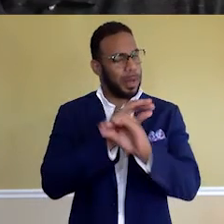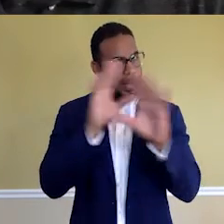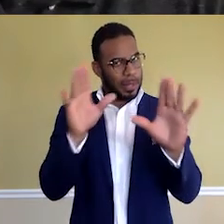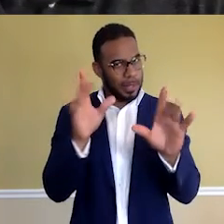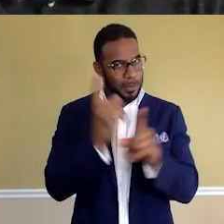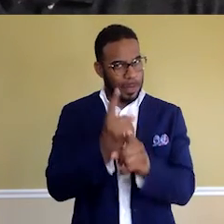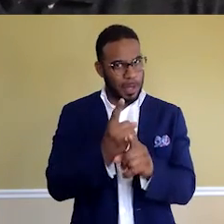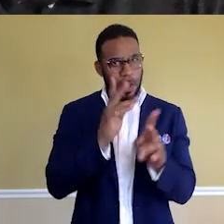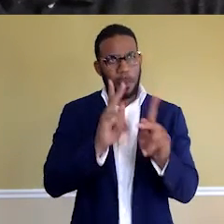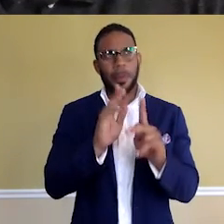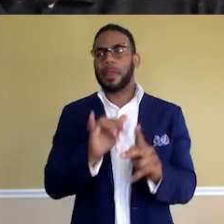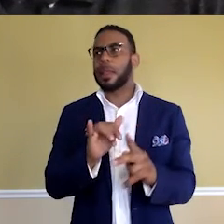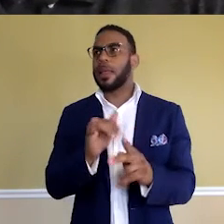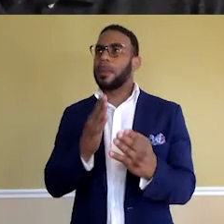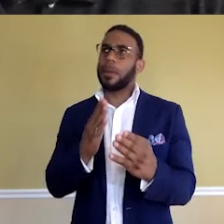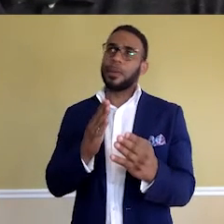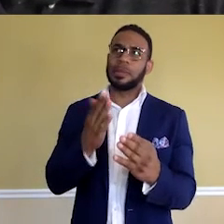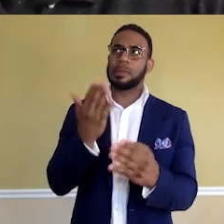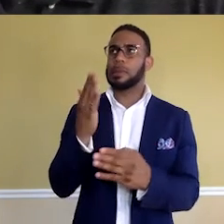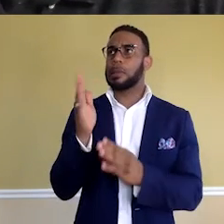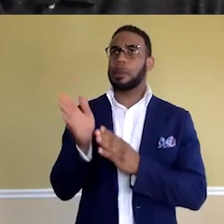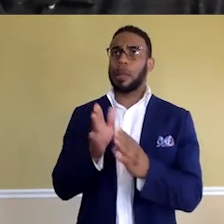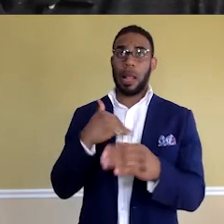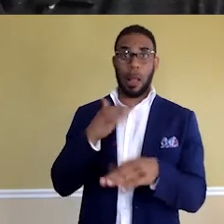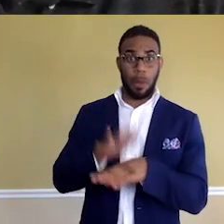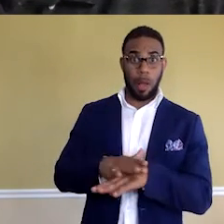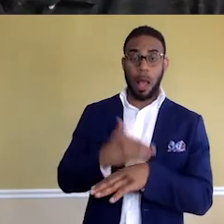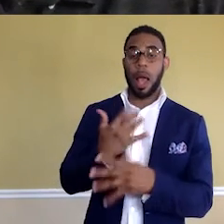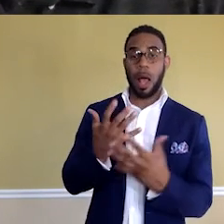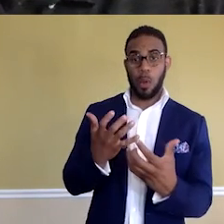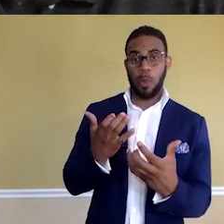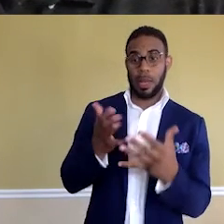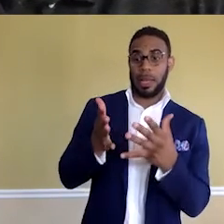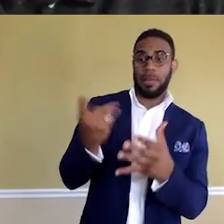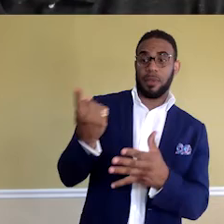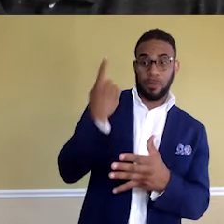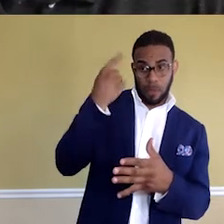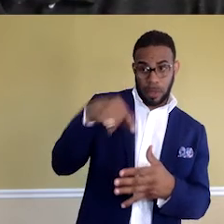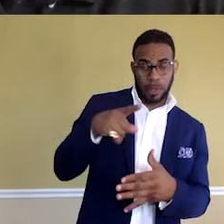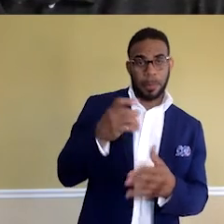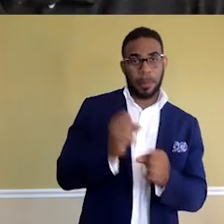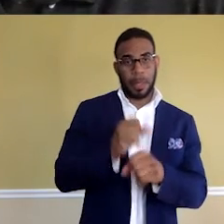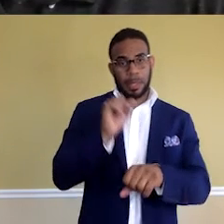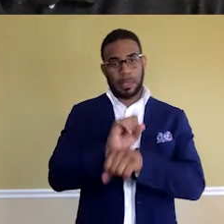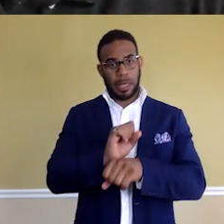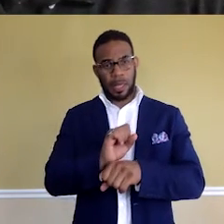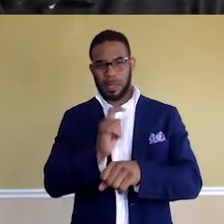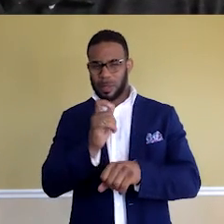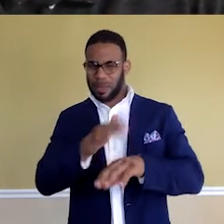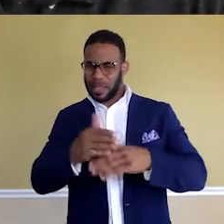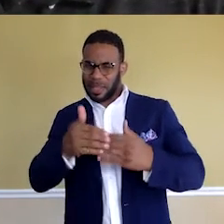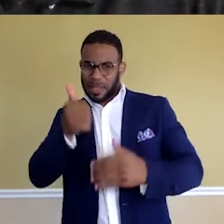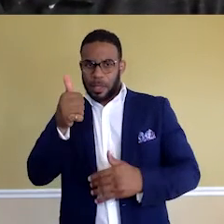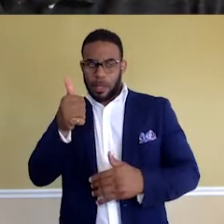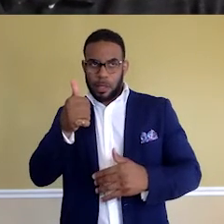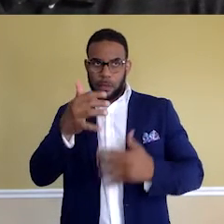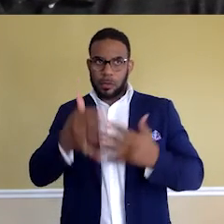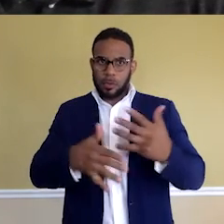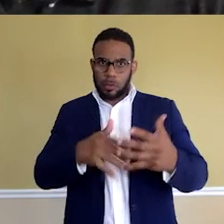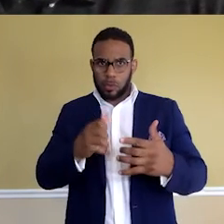right? Folks that may be on a similar path that I'm on, I want to leave something for them and make their job just a little bit easier to go out and get it.